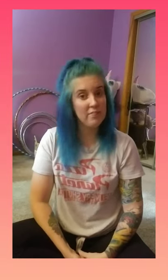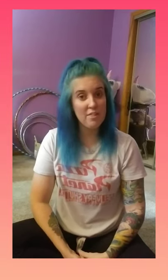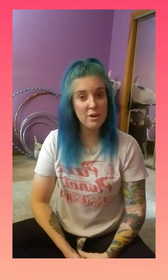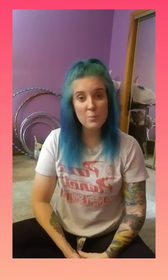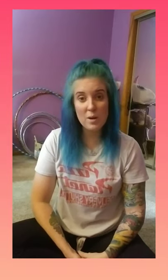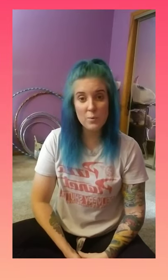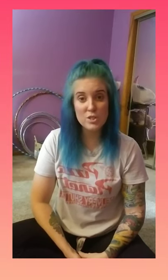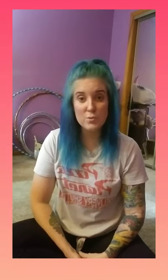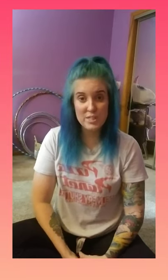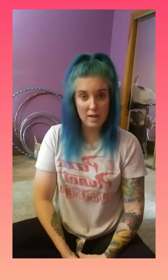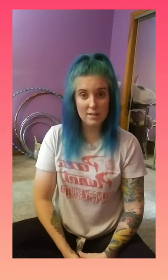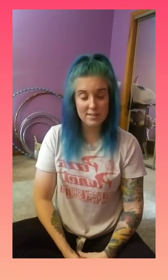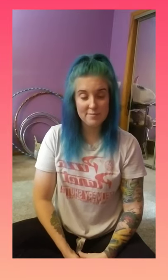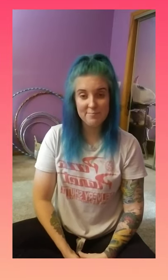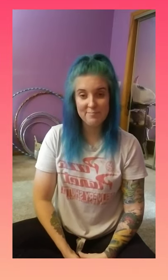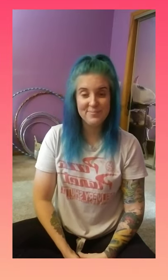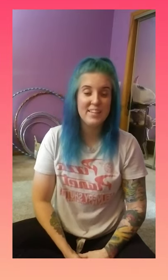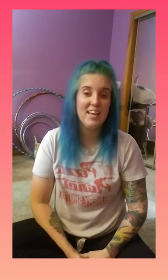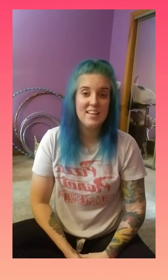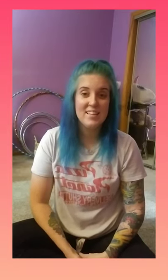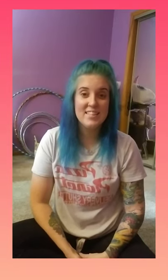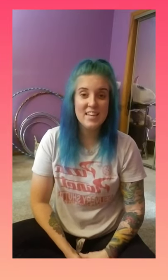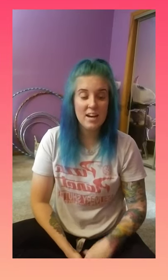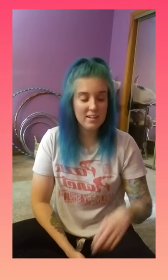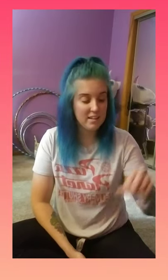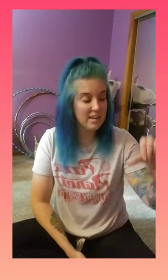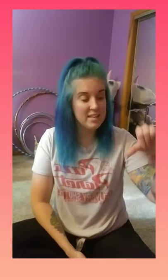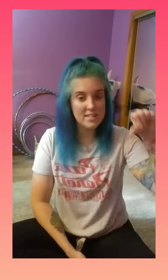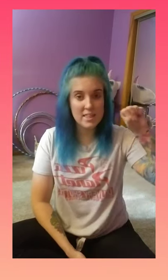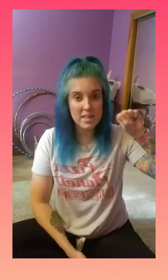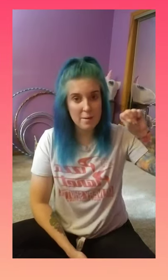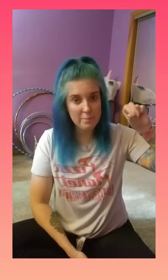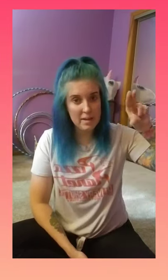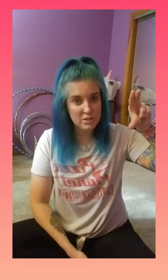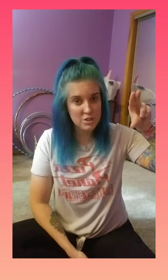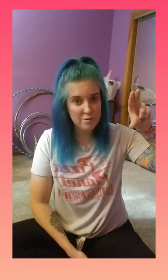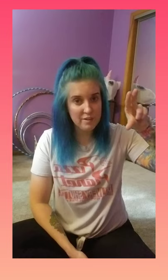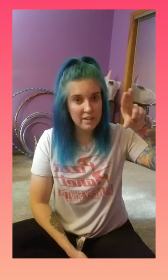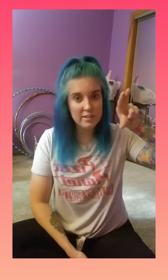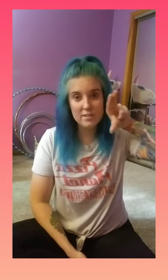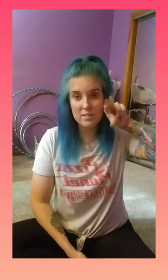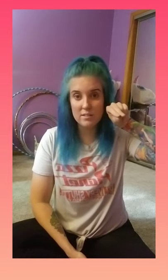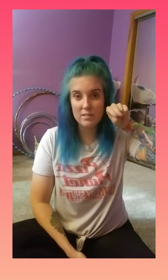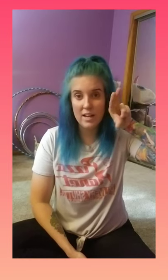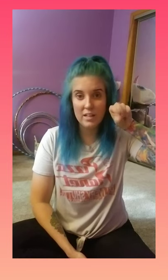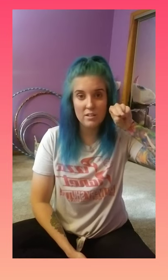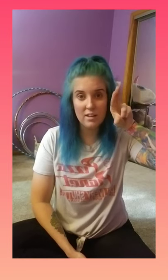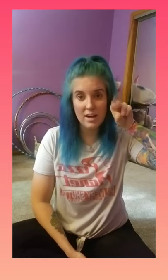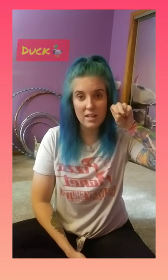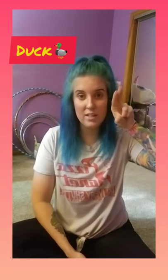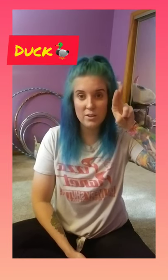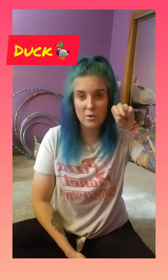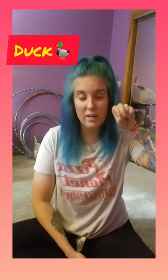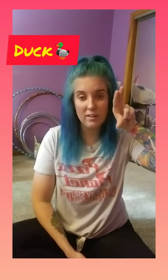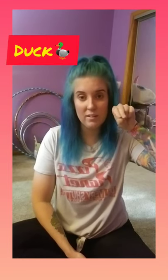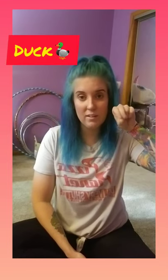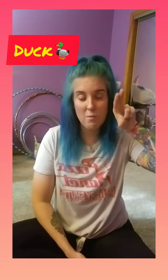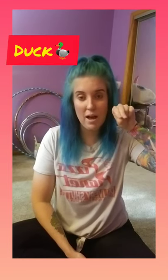the third one we'll do duck. Duck is thumb and two fingers and kind of like you're going quack